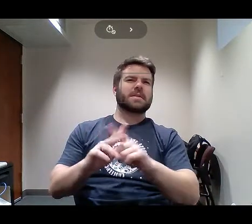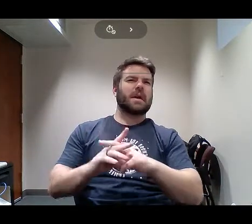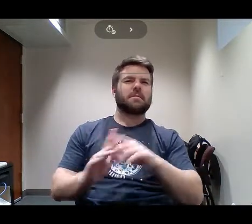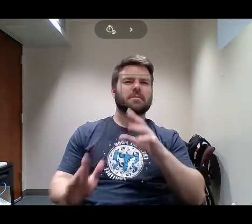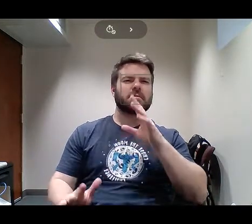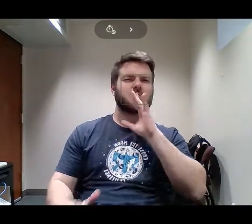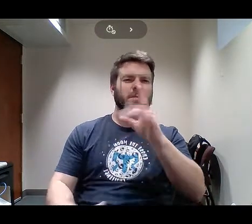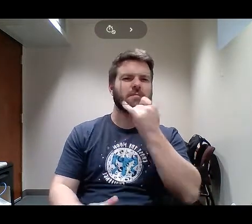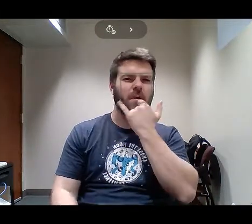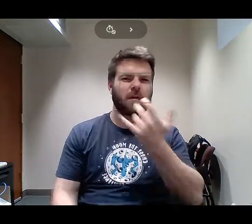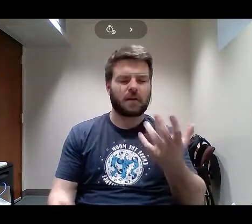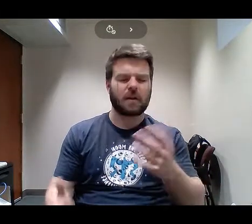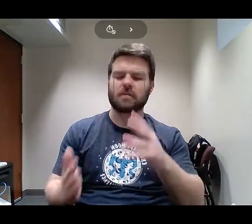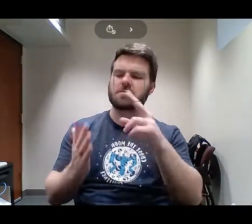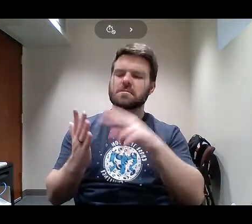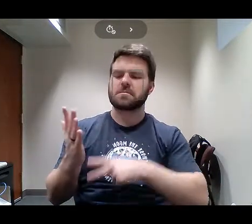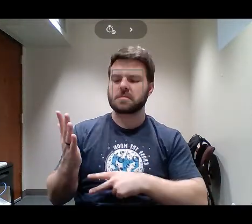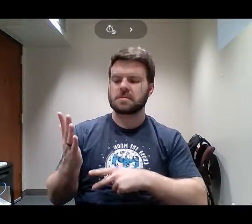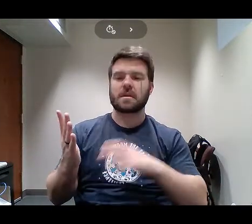was reading copy and I called Canada Canada.